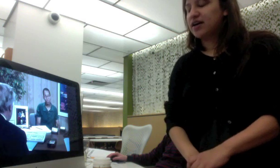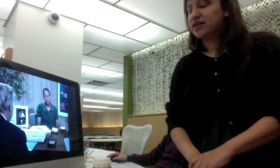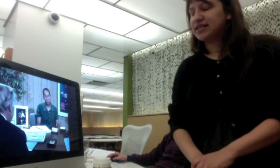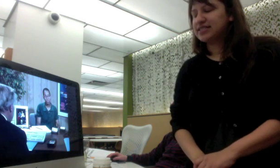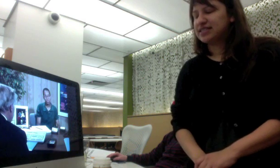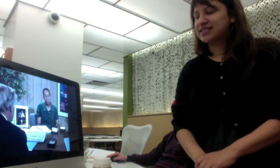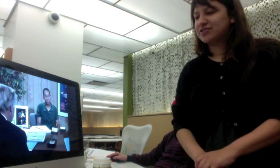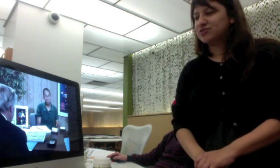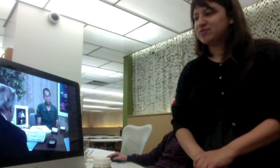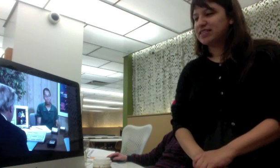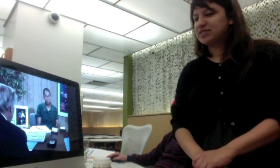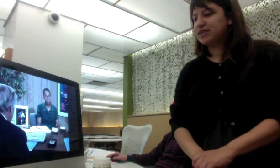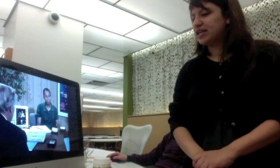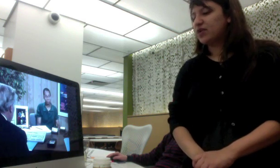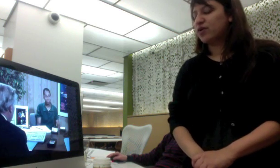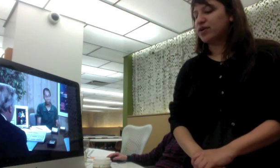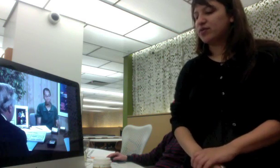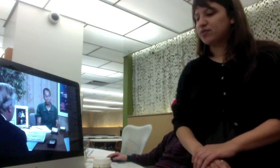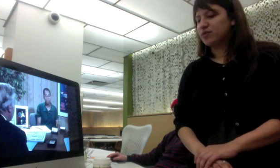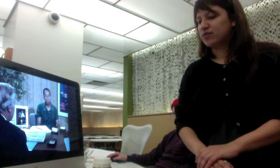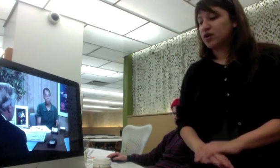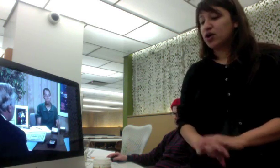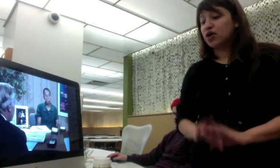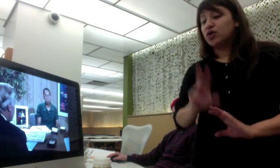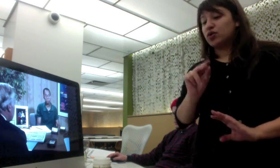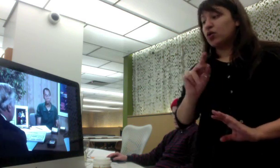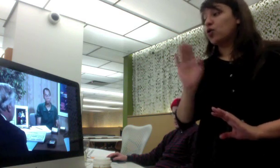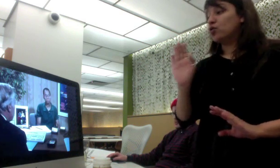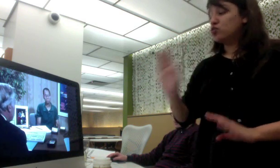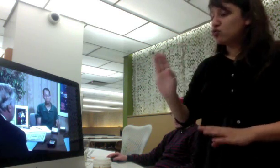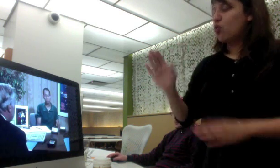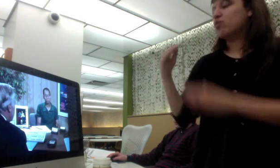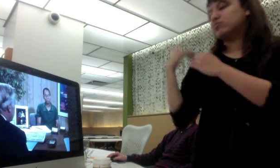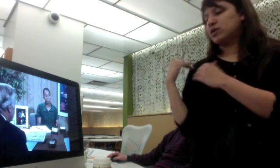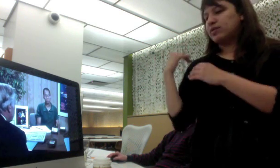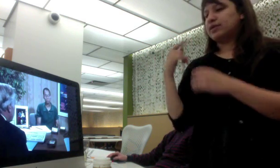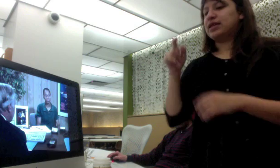is it the sellers responsibility or? Uh,